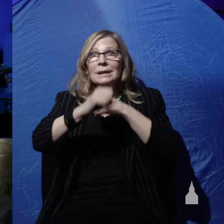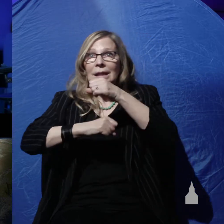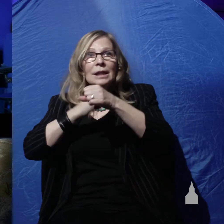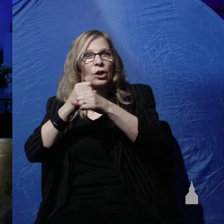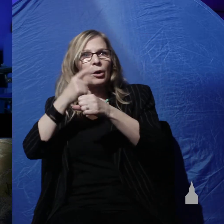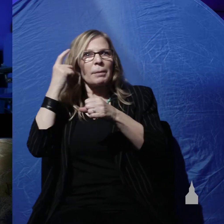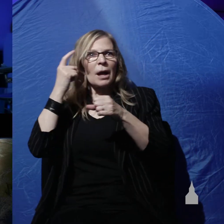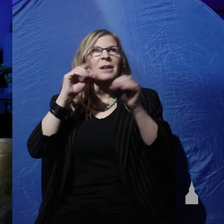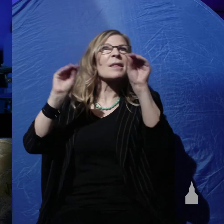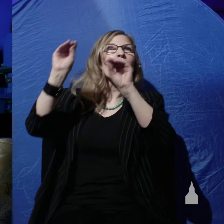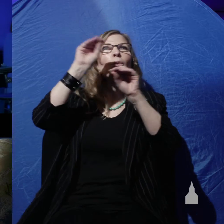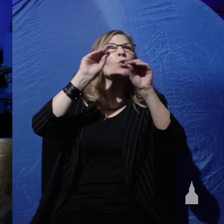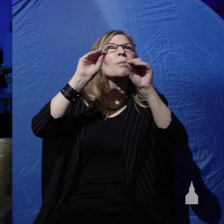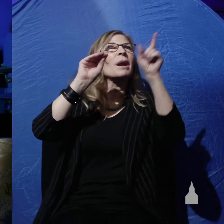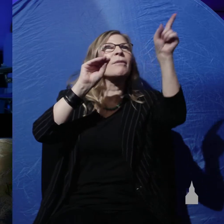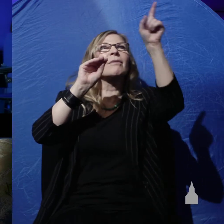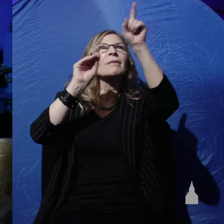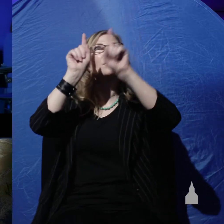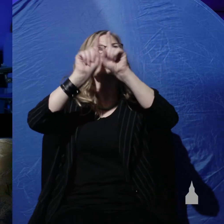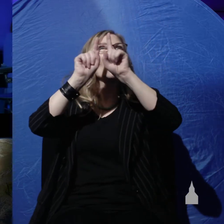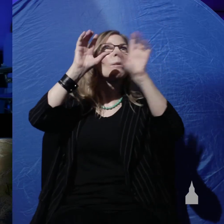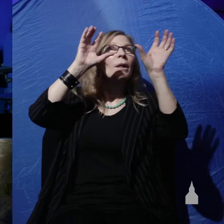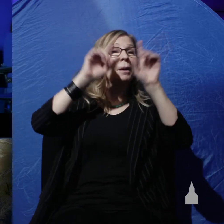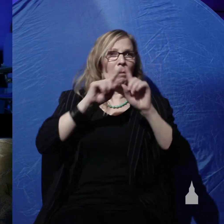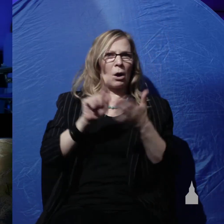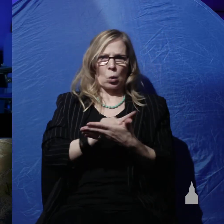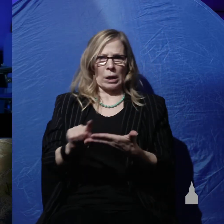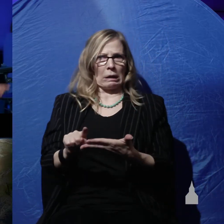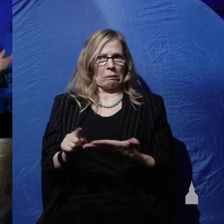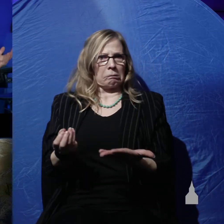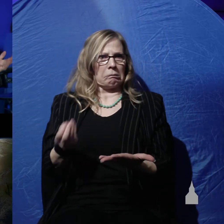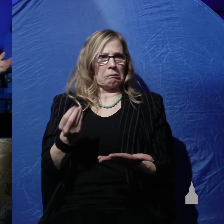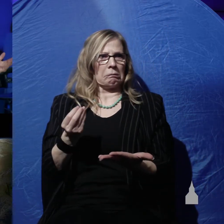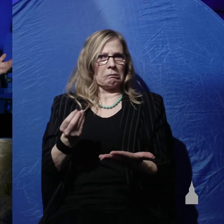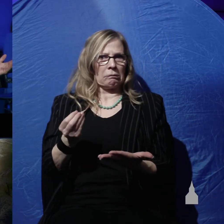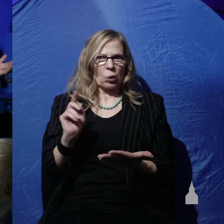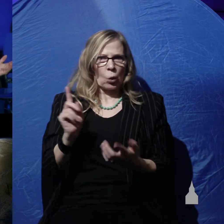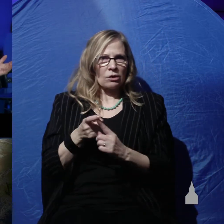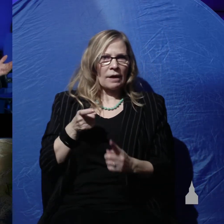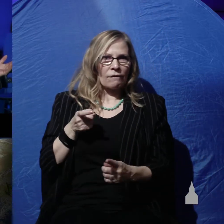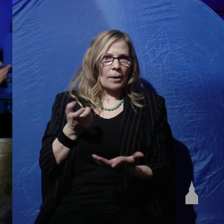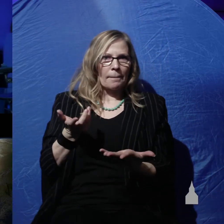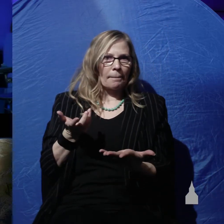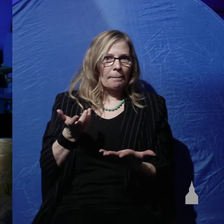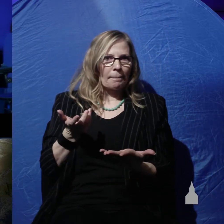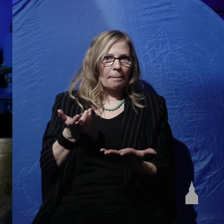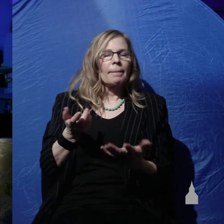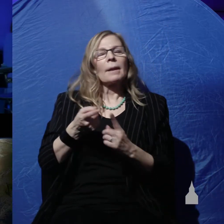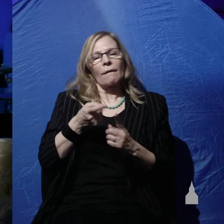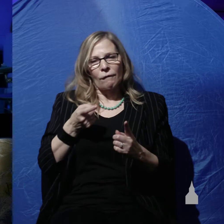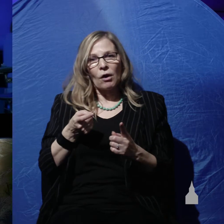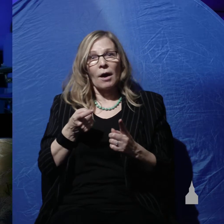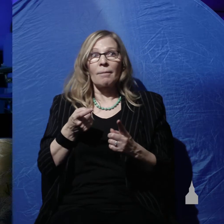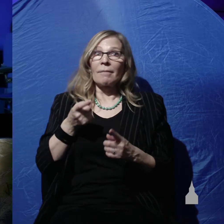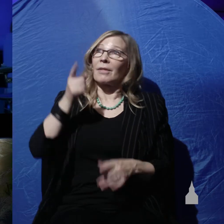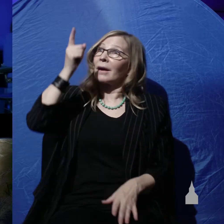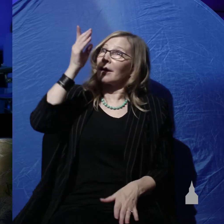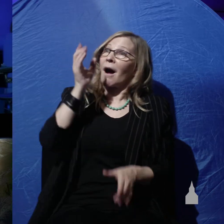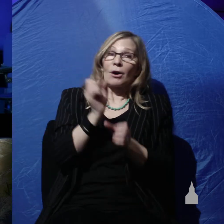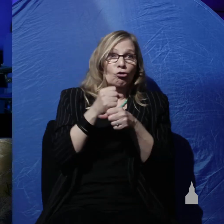But there's nothing up there that will tell you how long a week is. So where does that come from? It comes from the fact that God created in six days